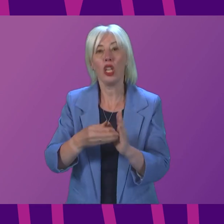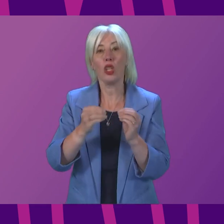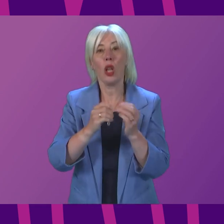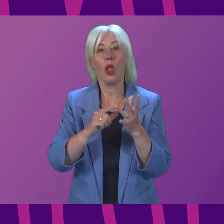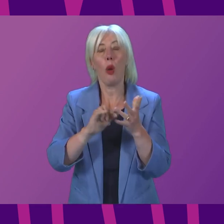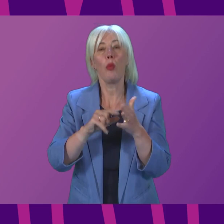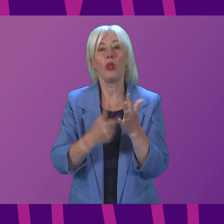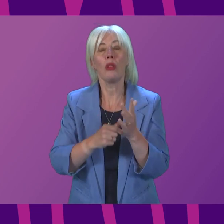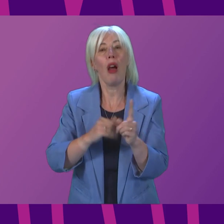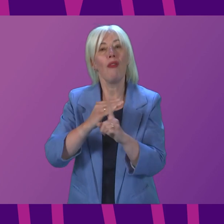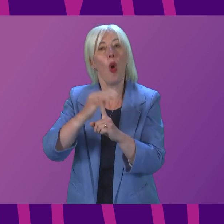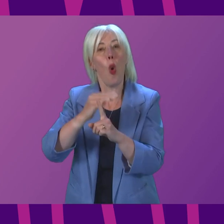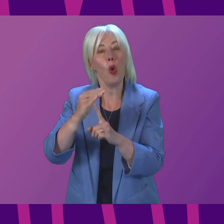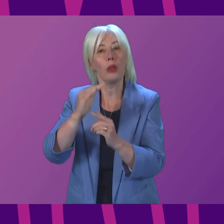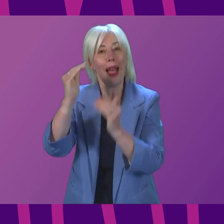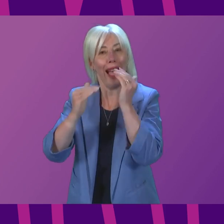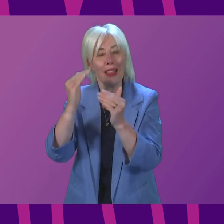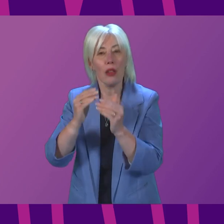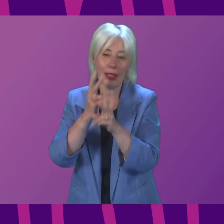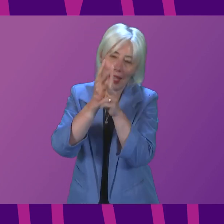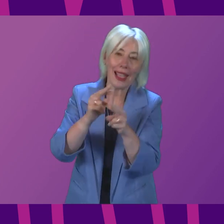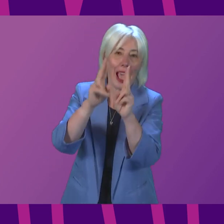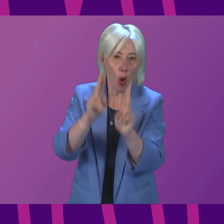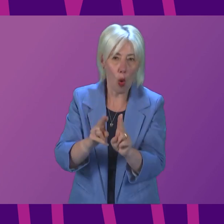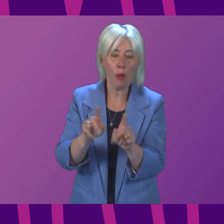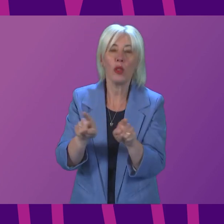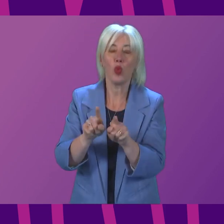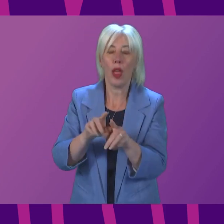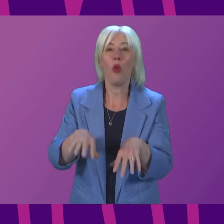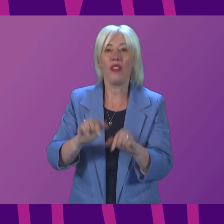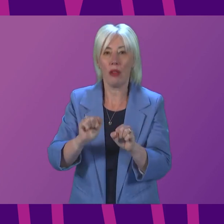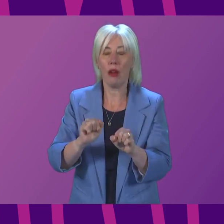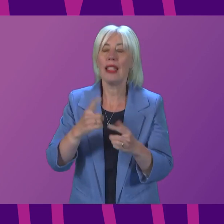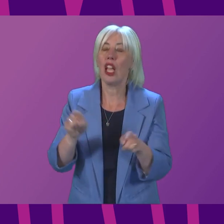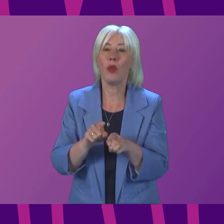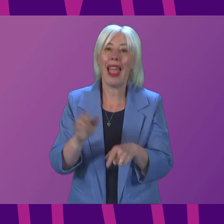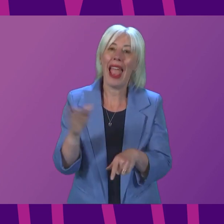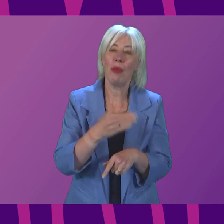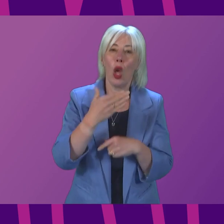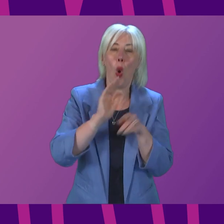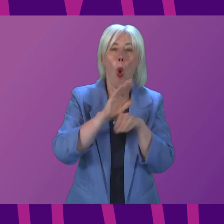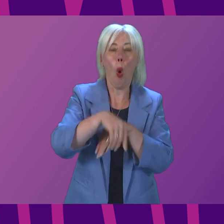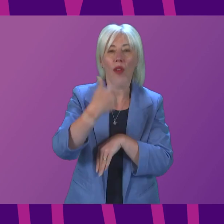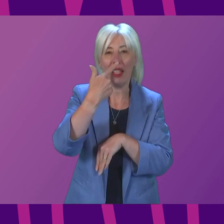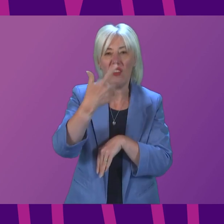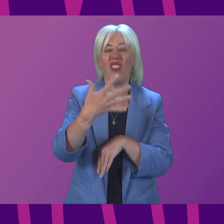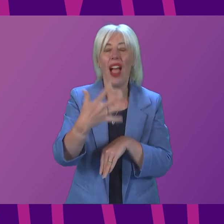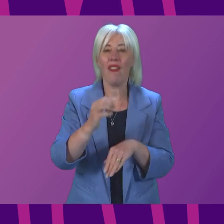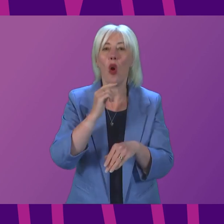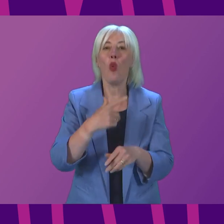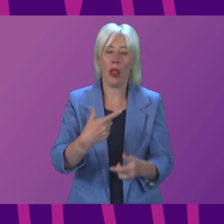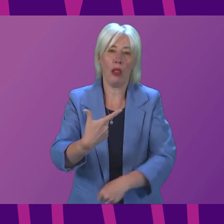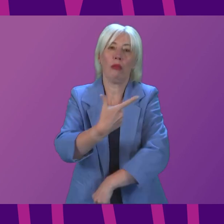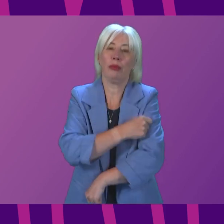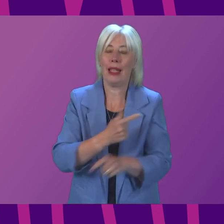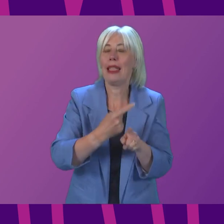older adults in care homes started last week and appointments will start next week for everyone aged 75 and over. Additional